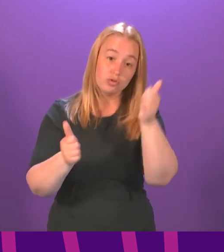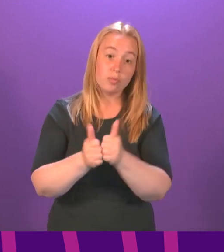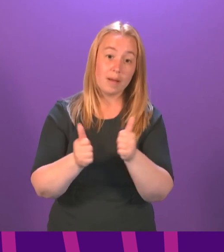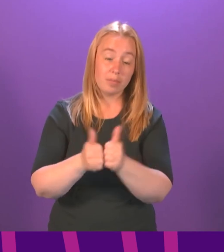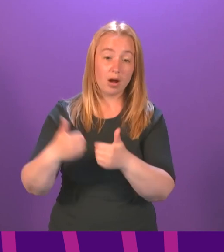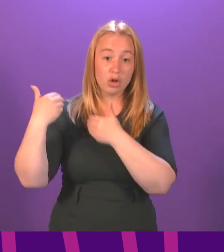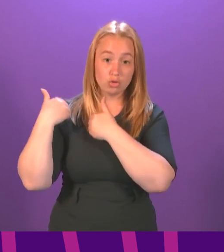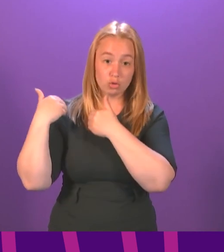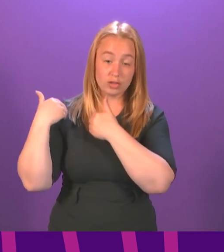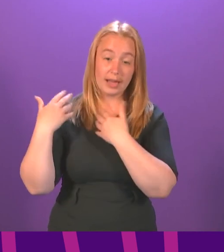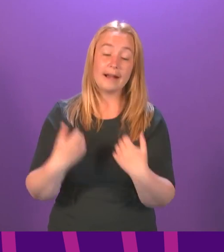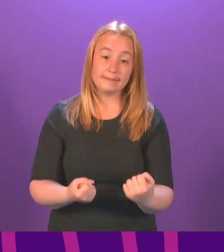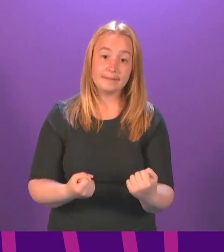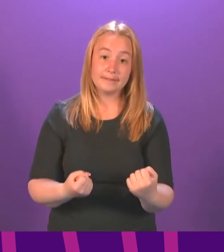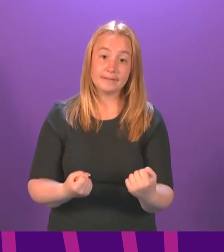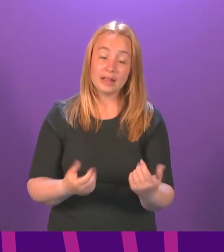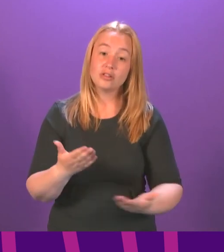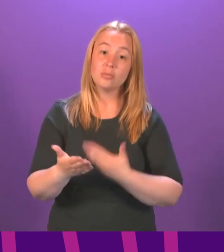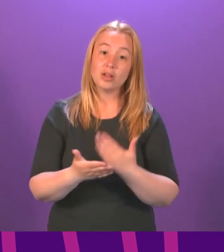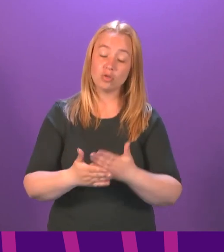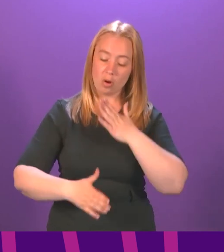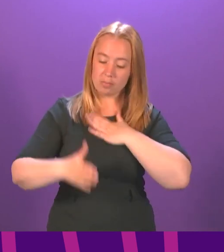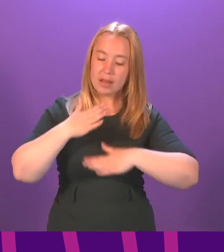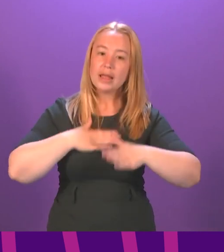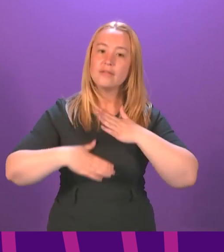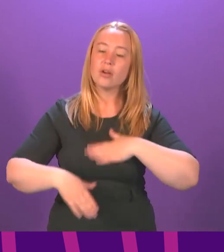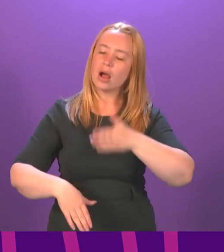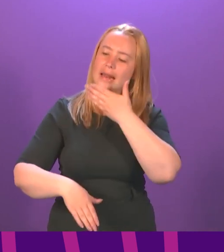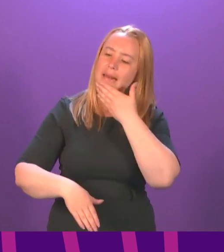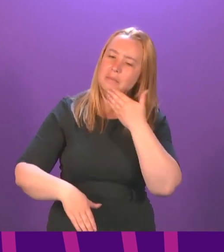a duty, members have a duty to conduct themselves in a courteous and respectful manner. very